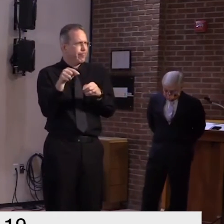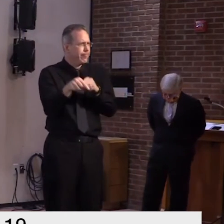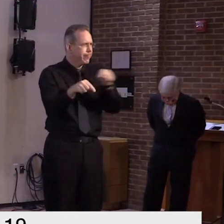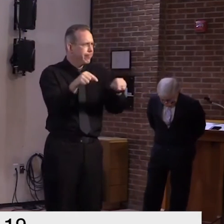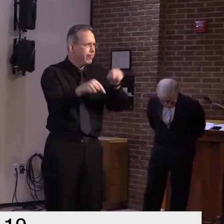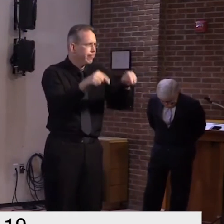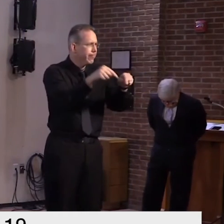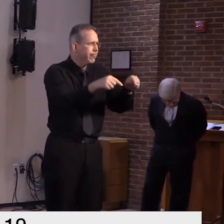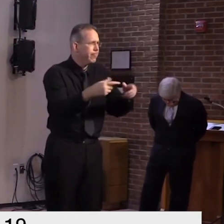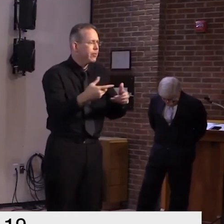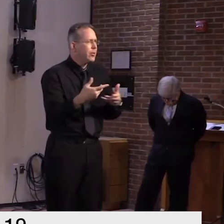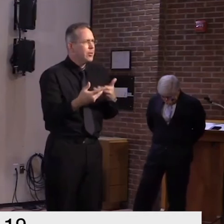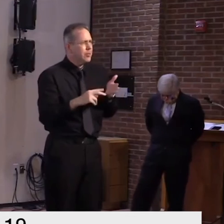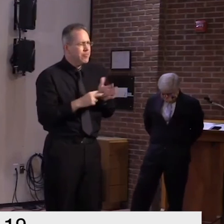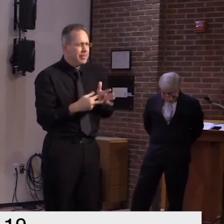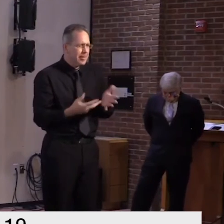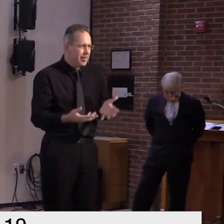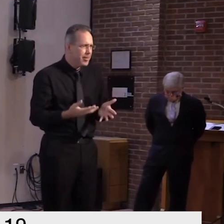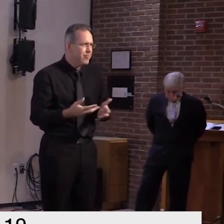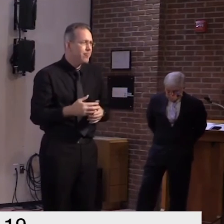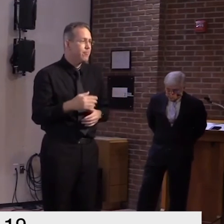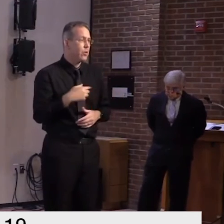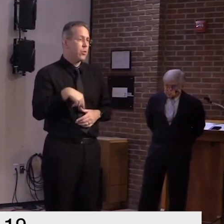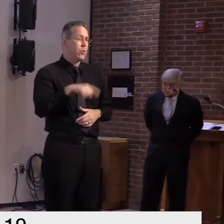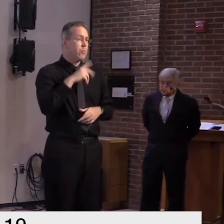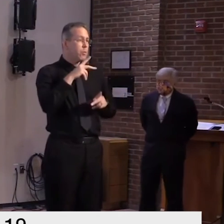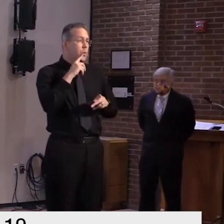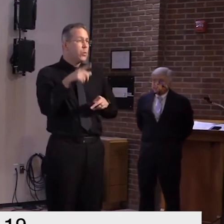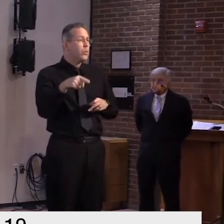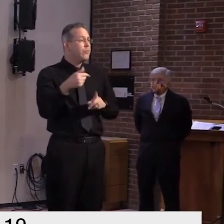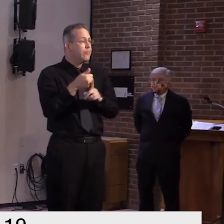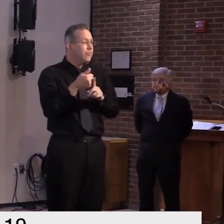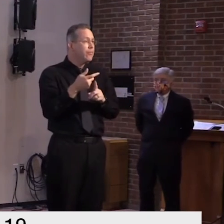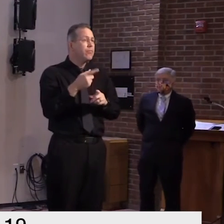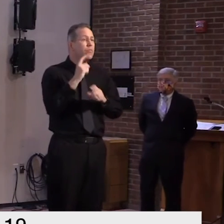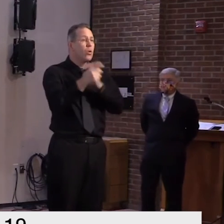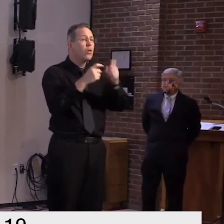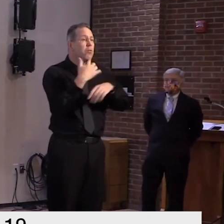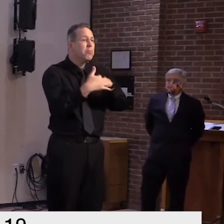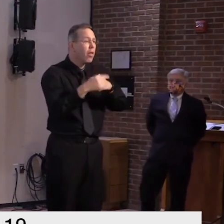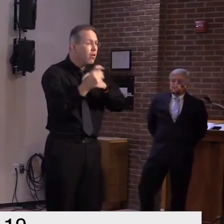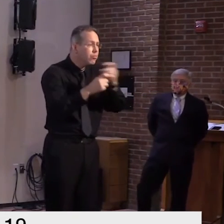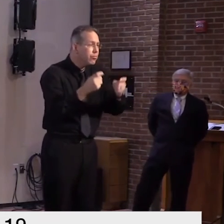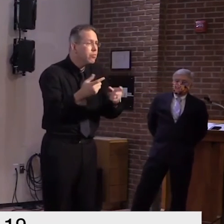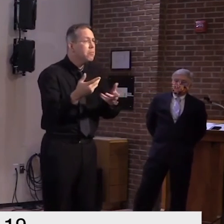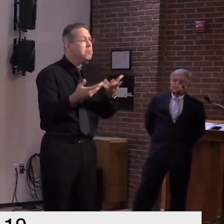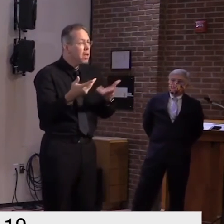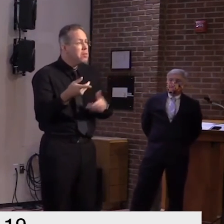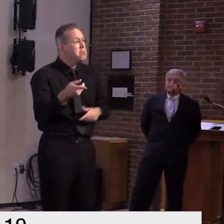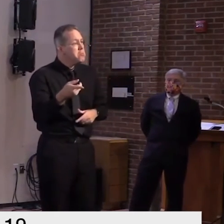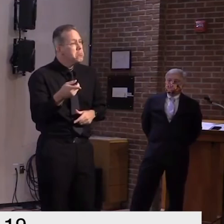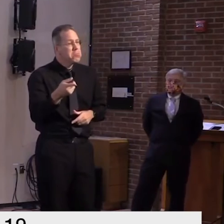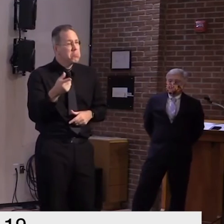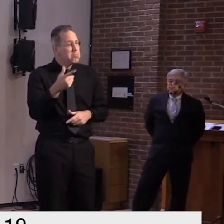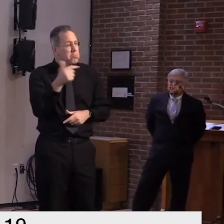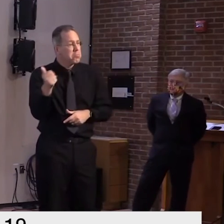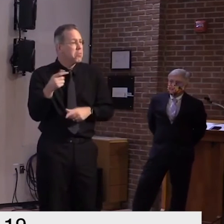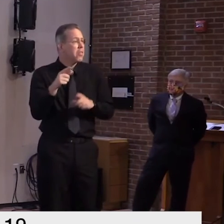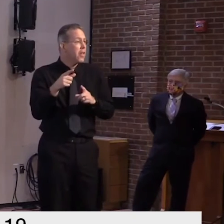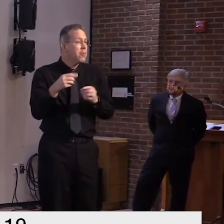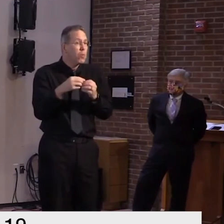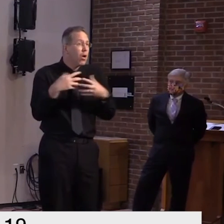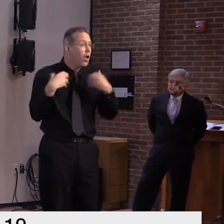blood they may have certain characteristics about them that make them more health conscious make them more covid aversive and their